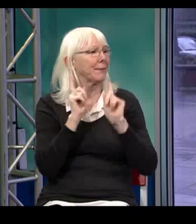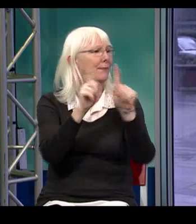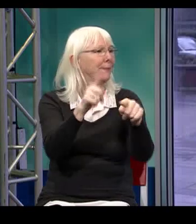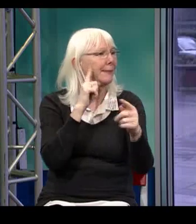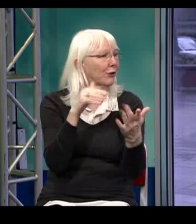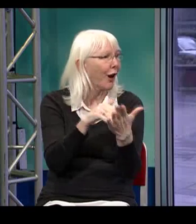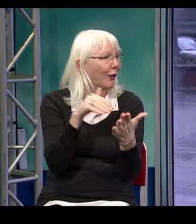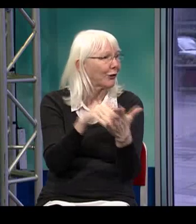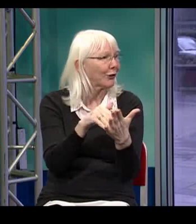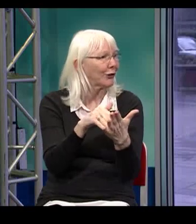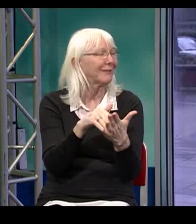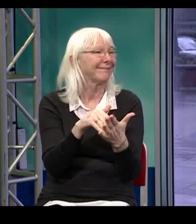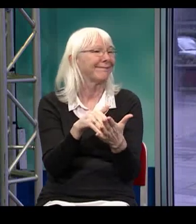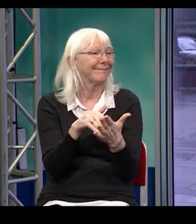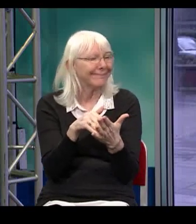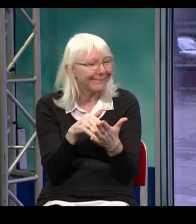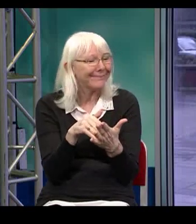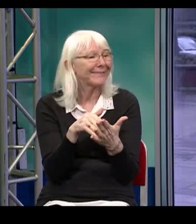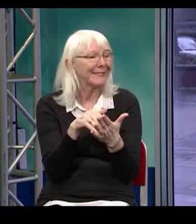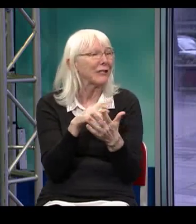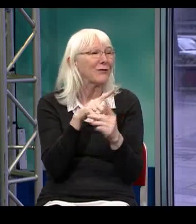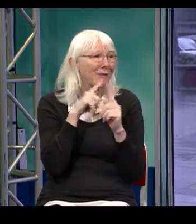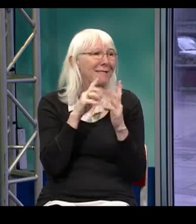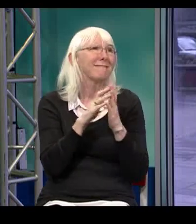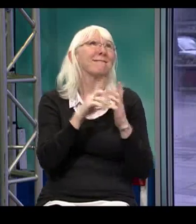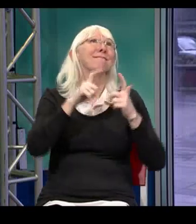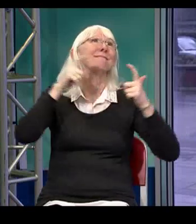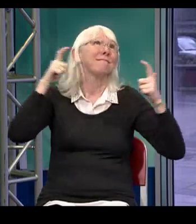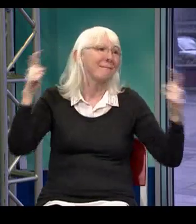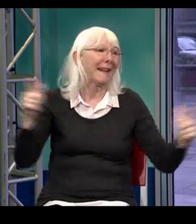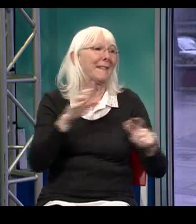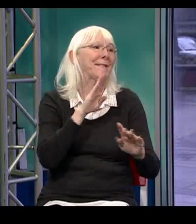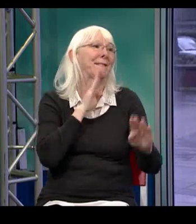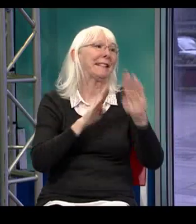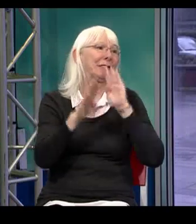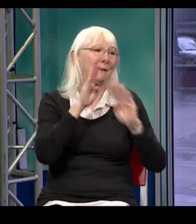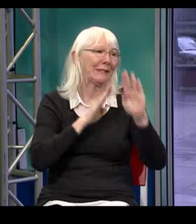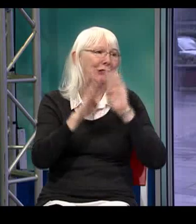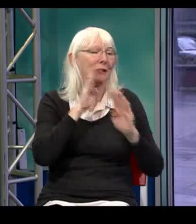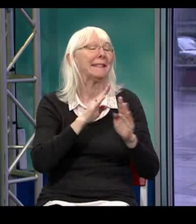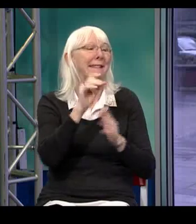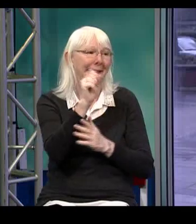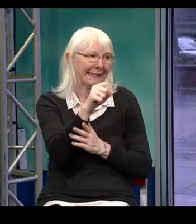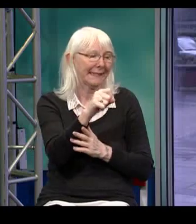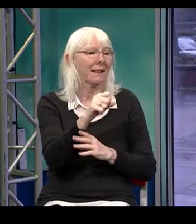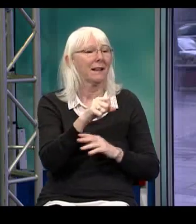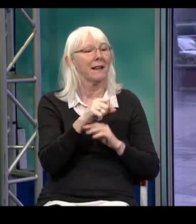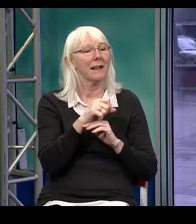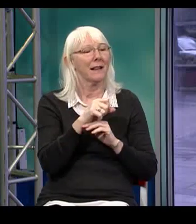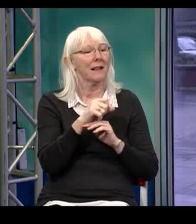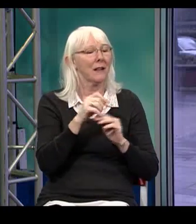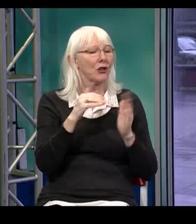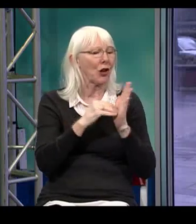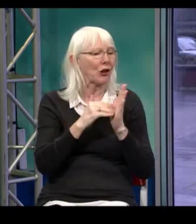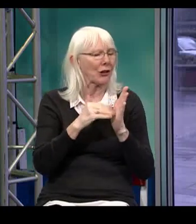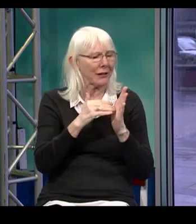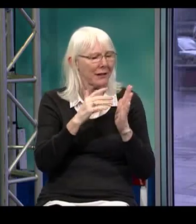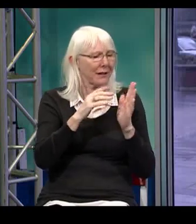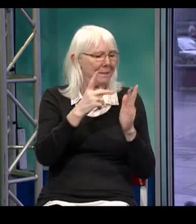for a long time. People have gone to the doctor for a long time. And there's been, there had been a lot of frustration around